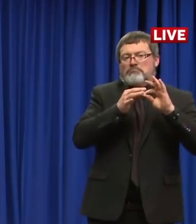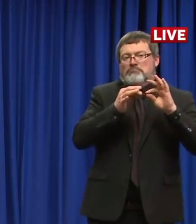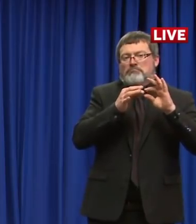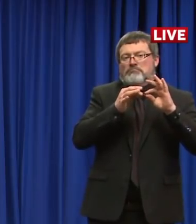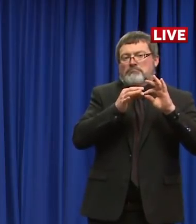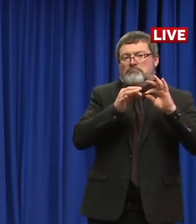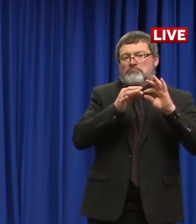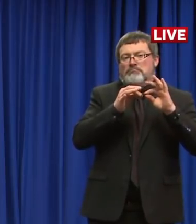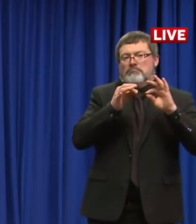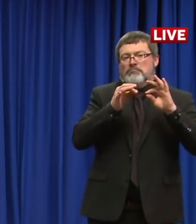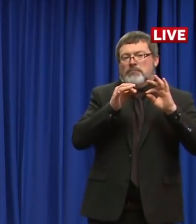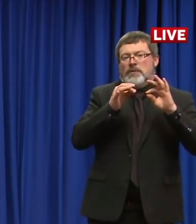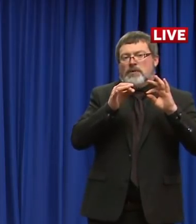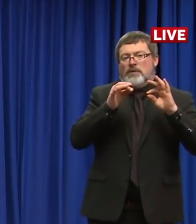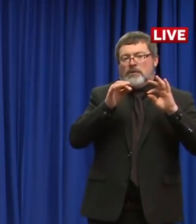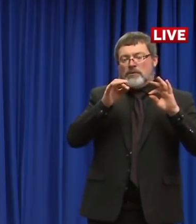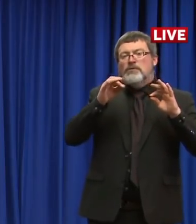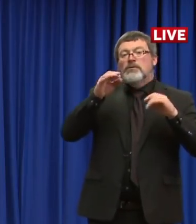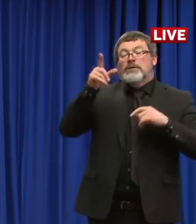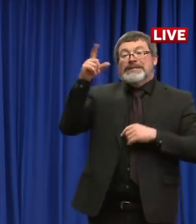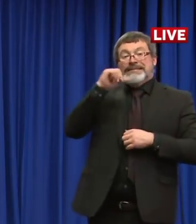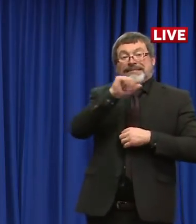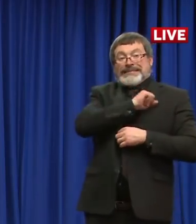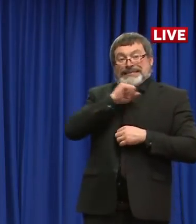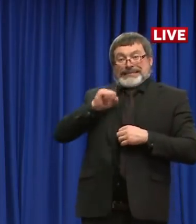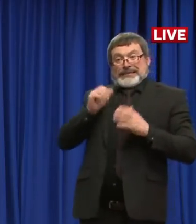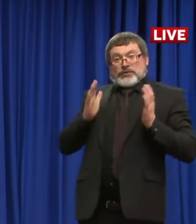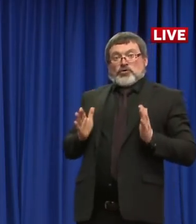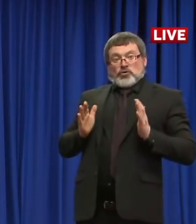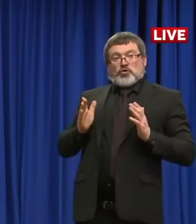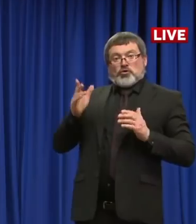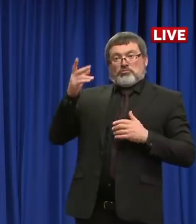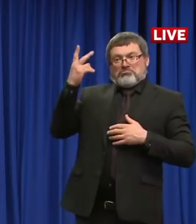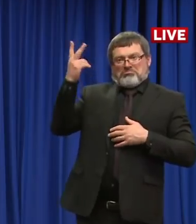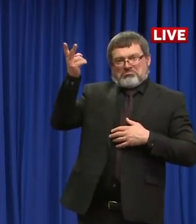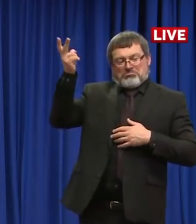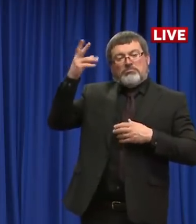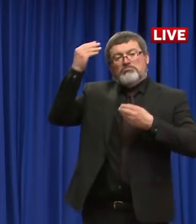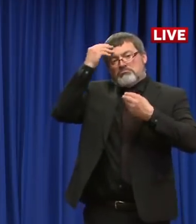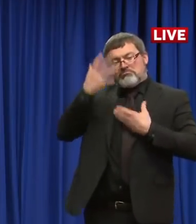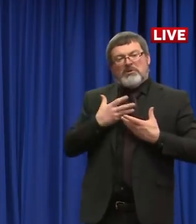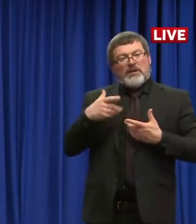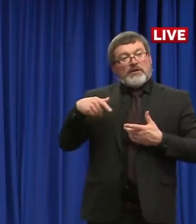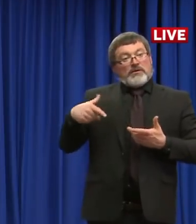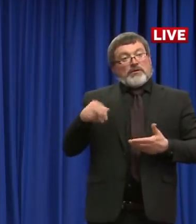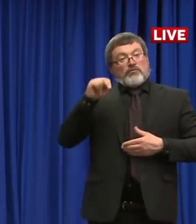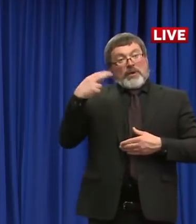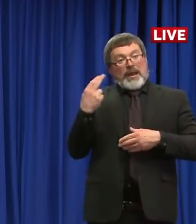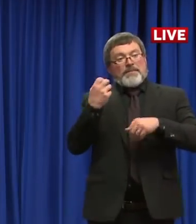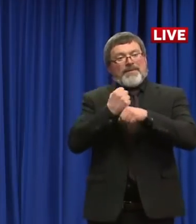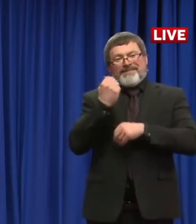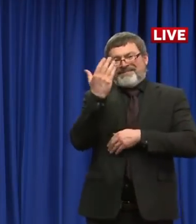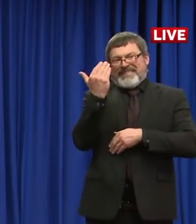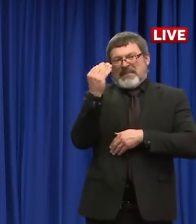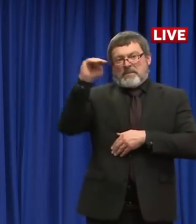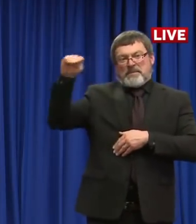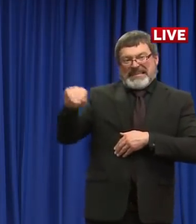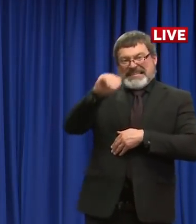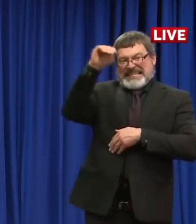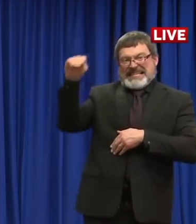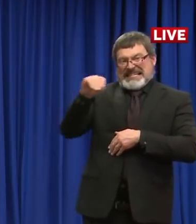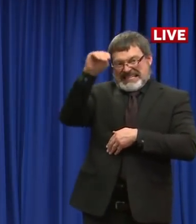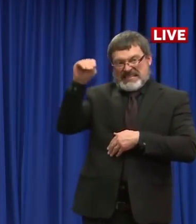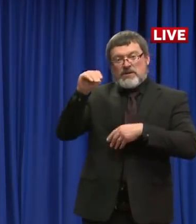tell me about how important keeping those facilities open are during this and what you